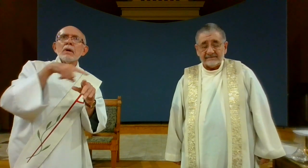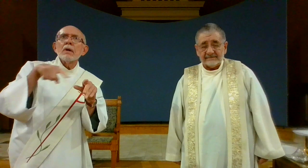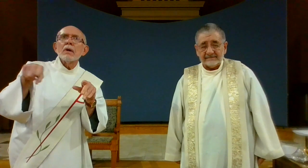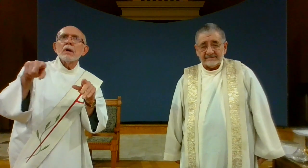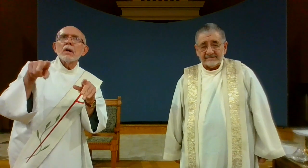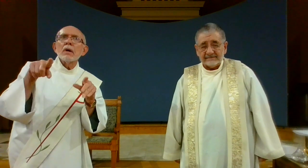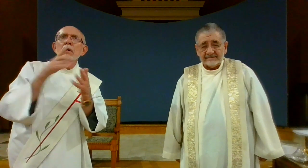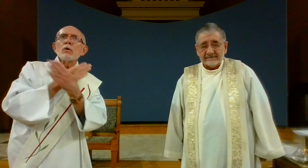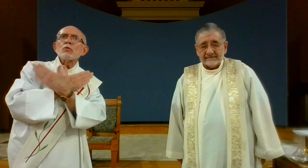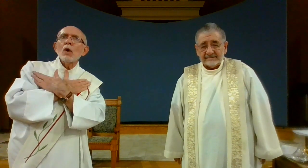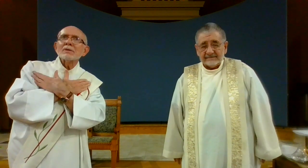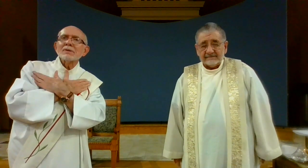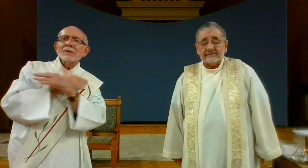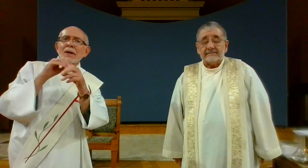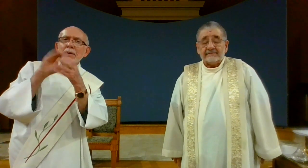that they rest in peace